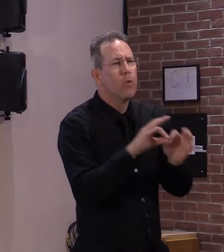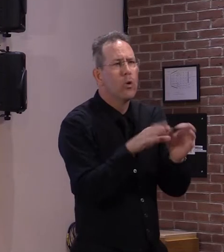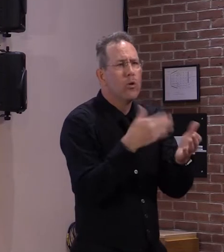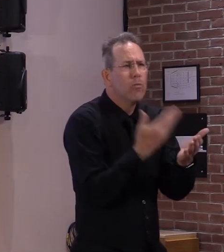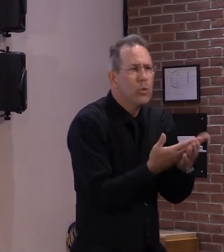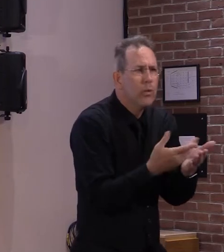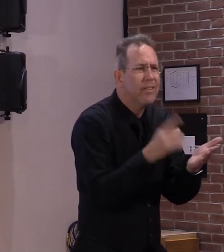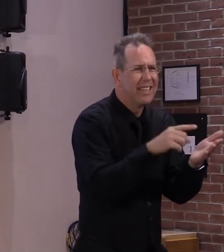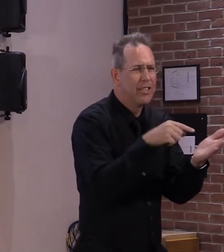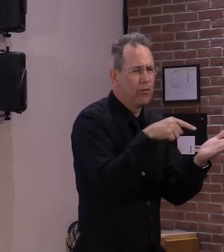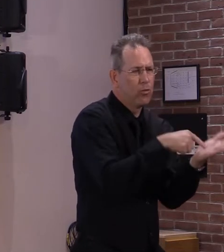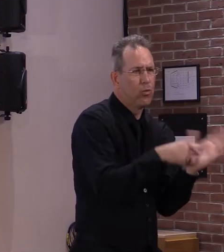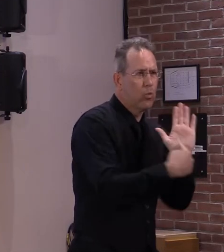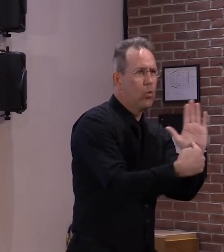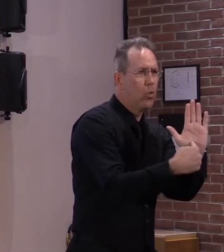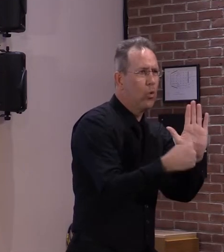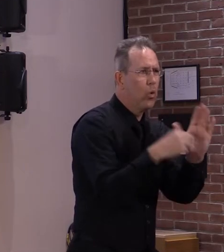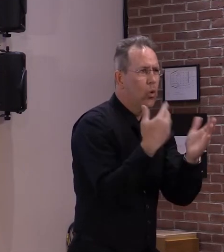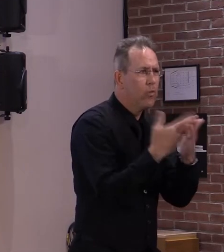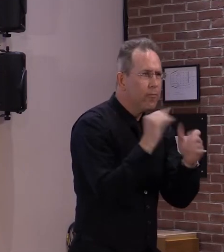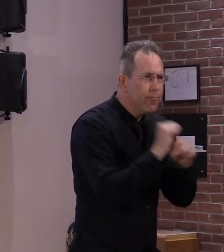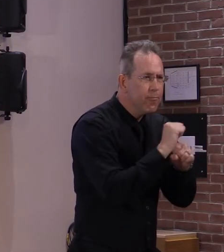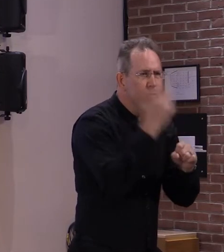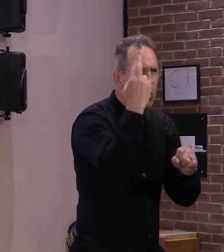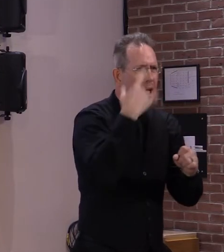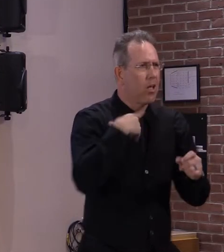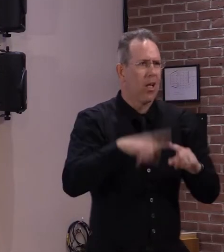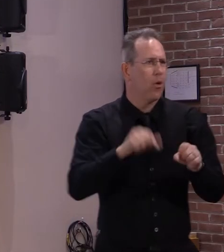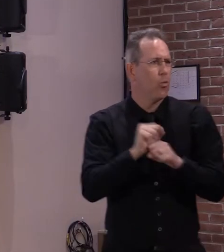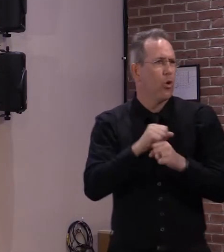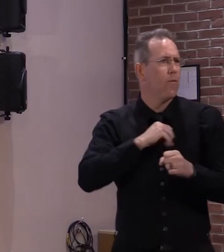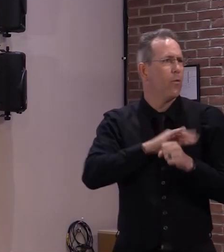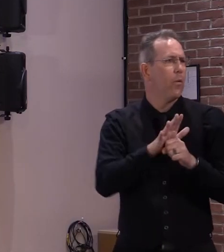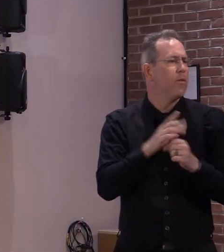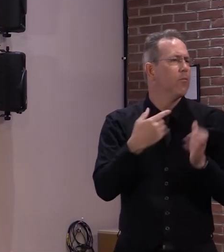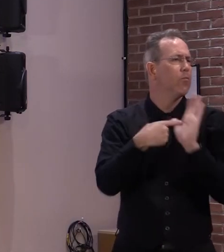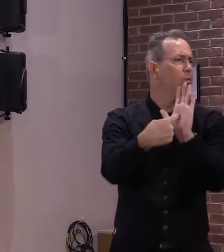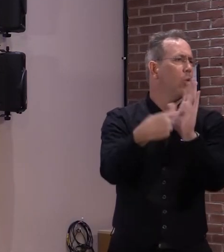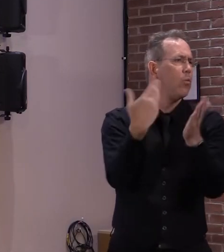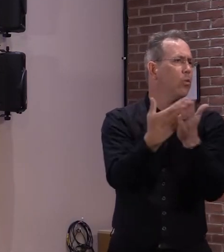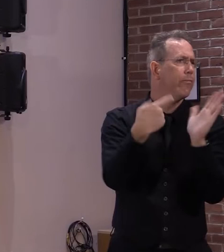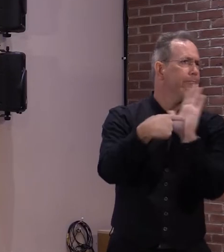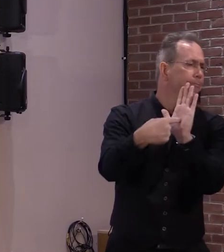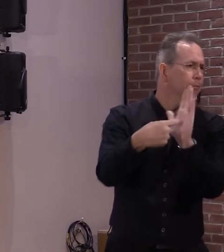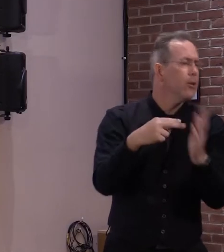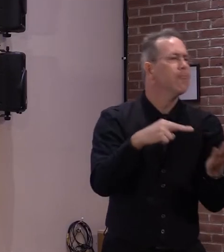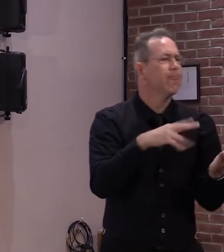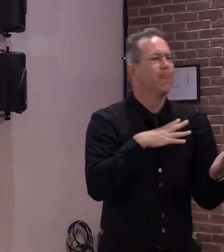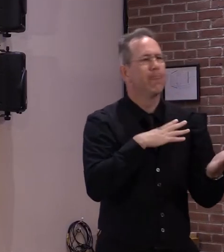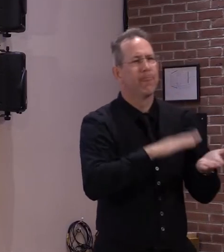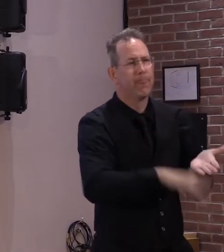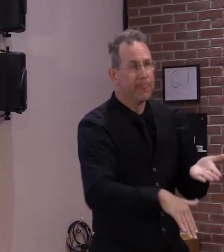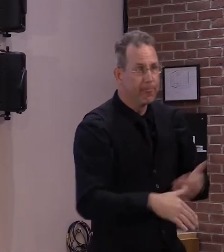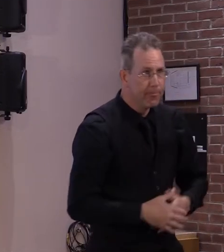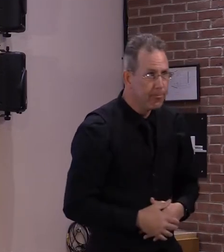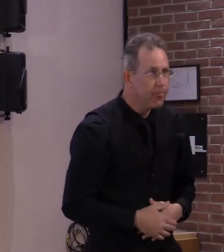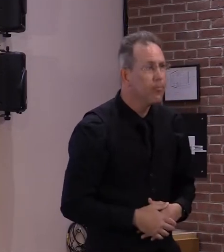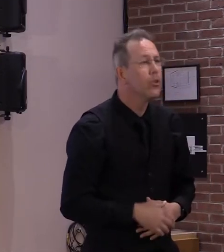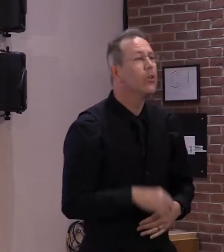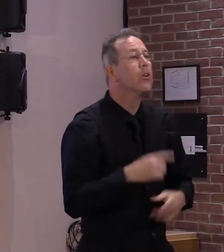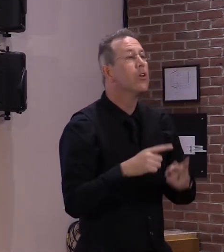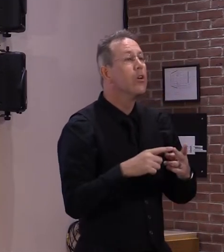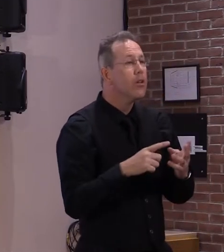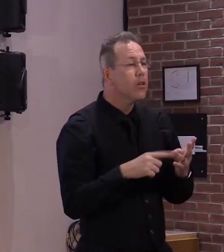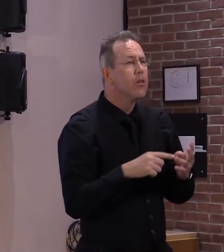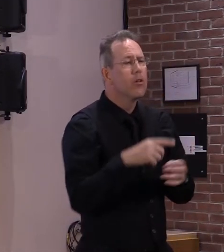COVID qualifying situation. Individuals in the PUA program who are not self-employed, not independent contractors,